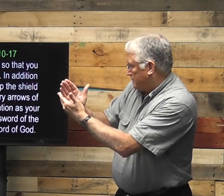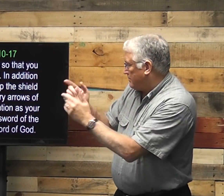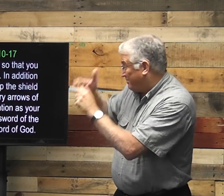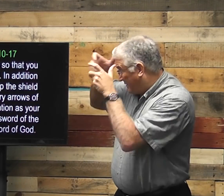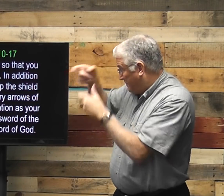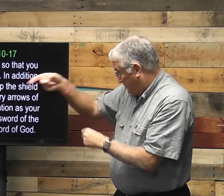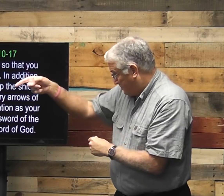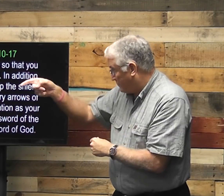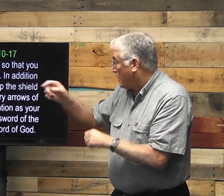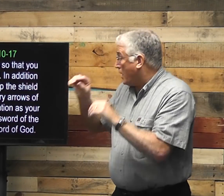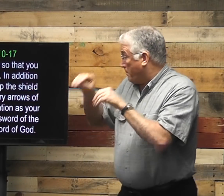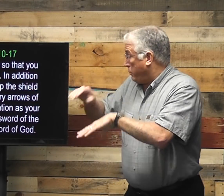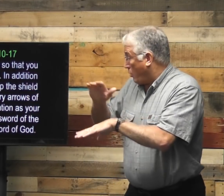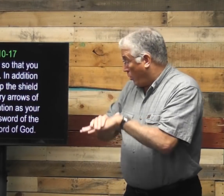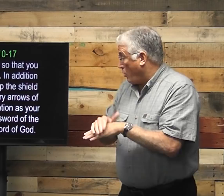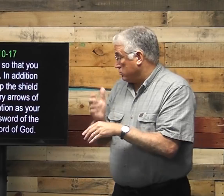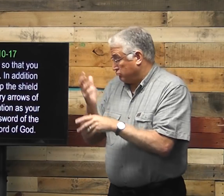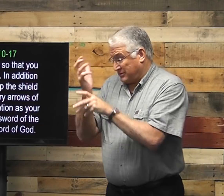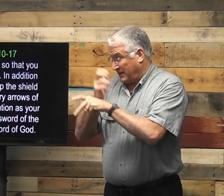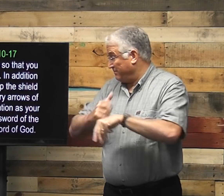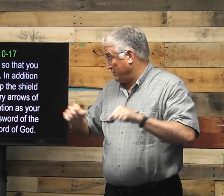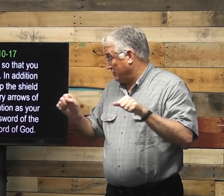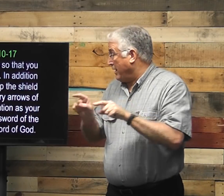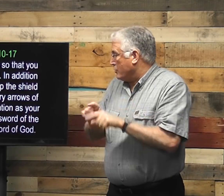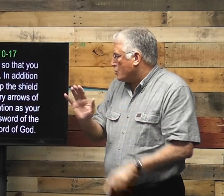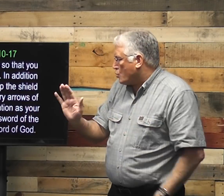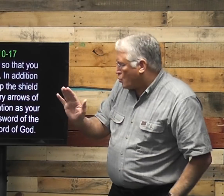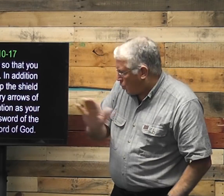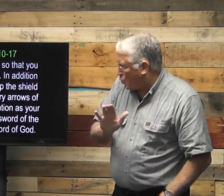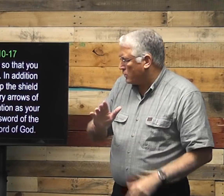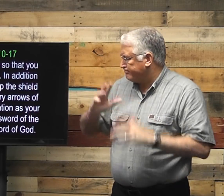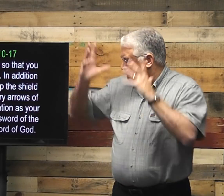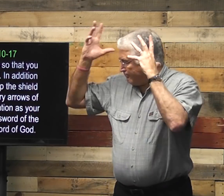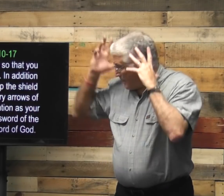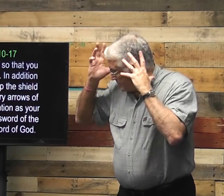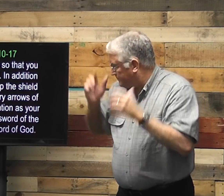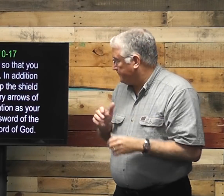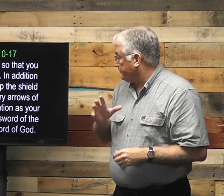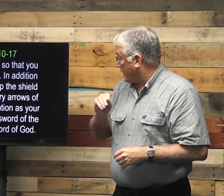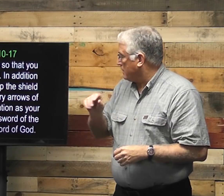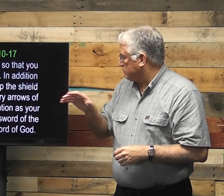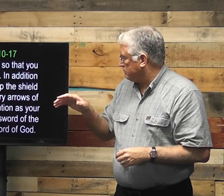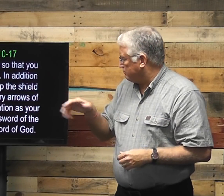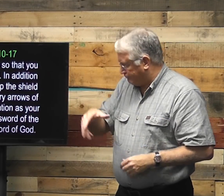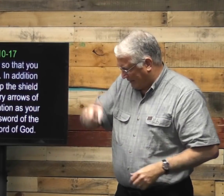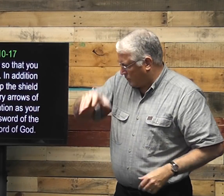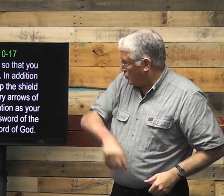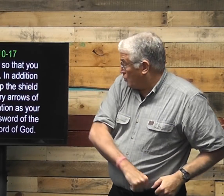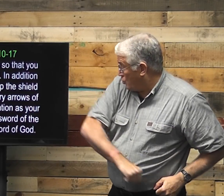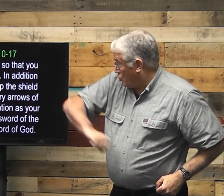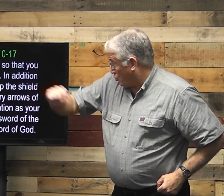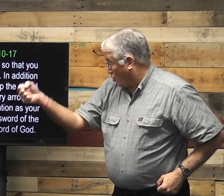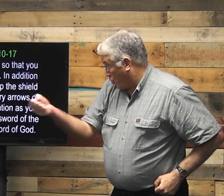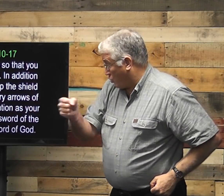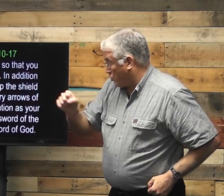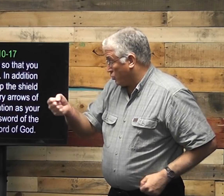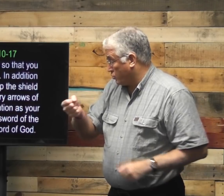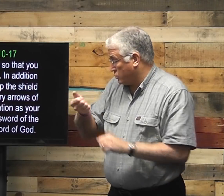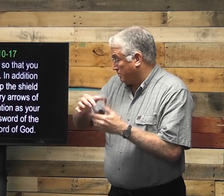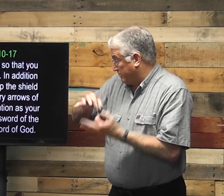of the devil. Put on salvation as your helmet and take the sword of the